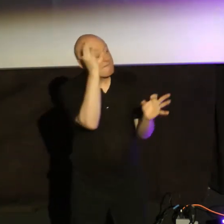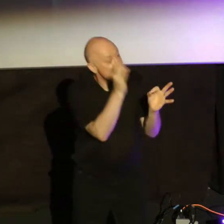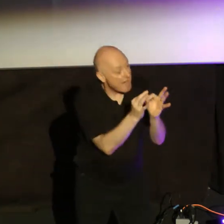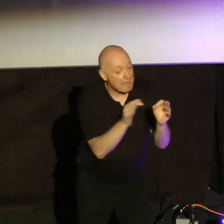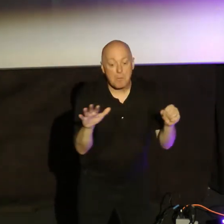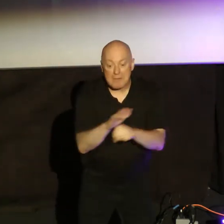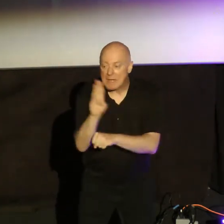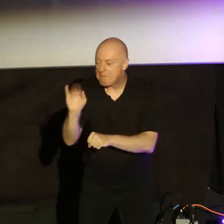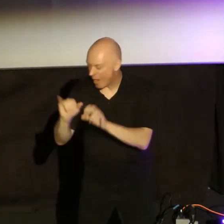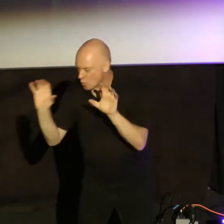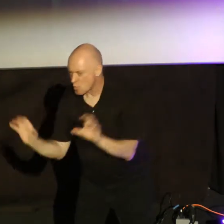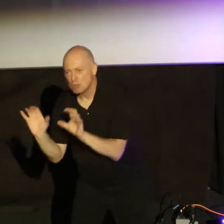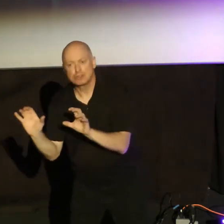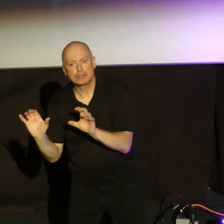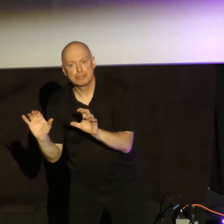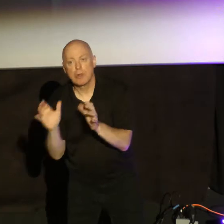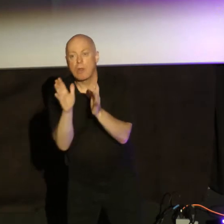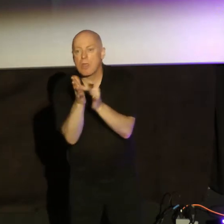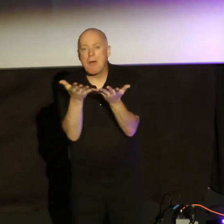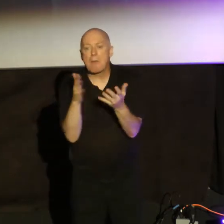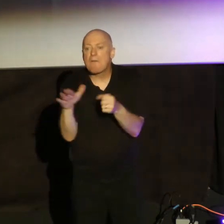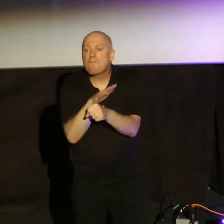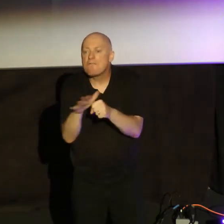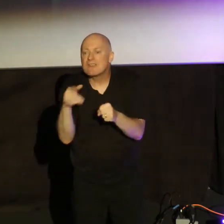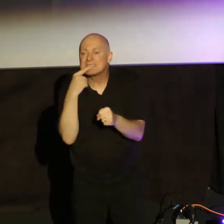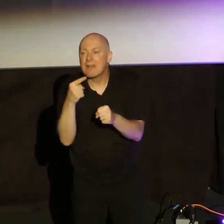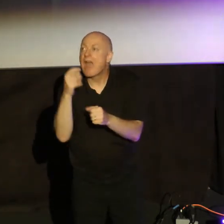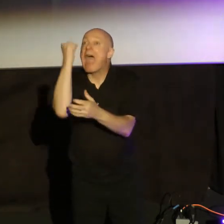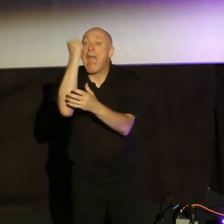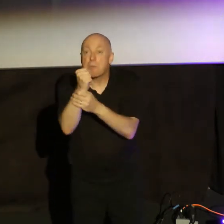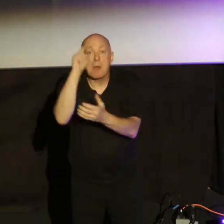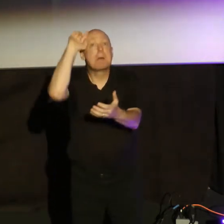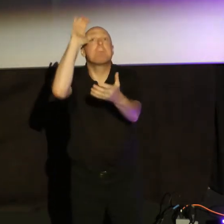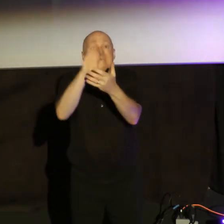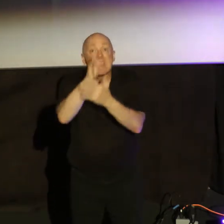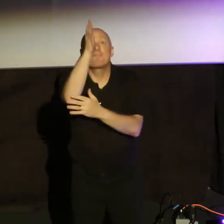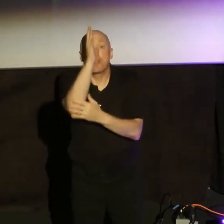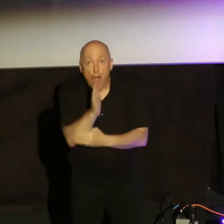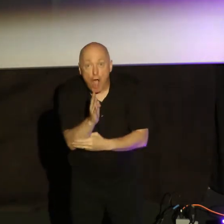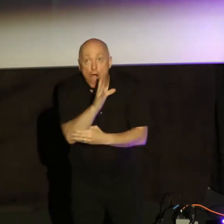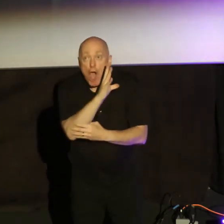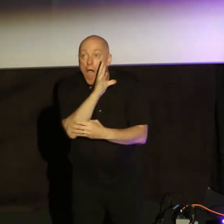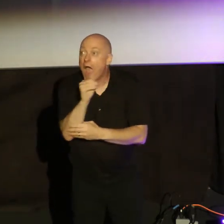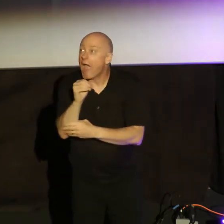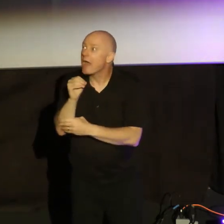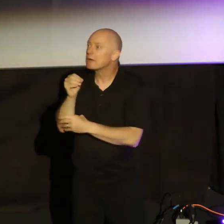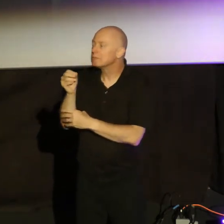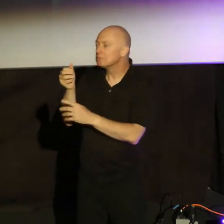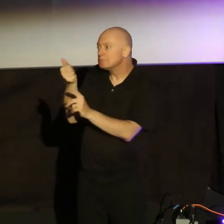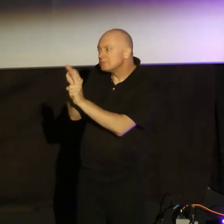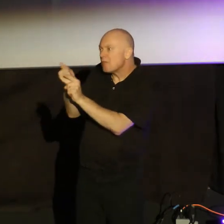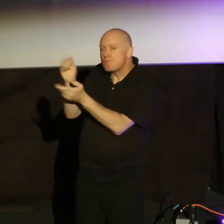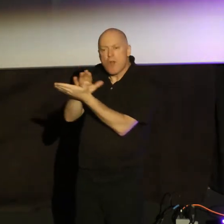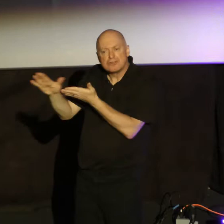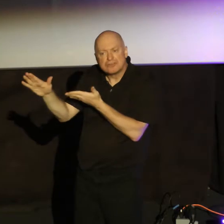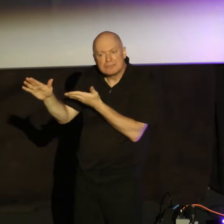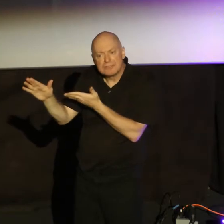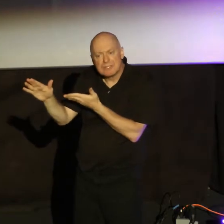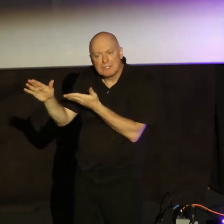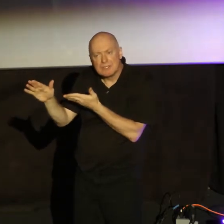his works. And the scripture was fulfilled that says, Abraham believed God, and it was counted to him as righteousness. And he was called a friend